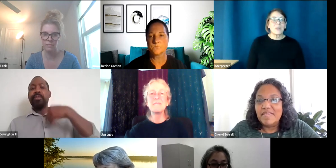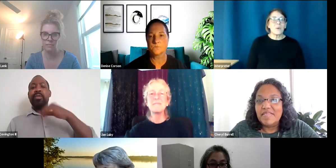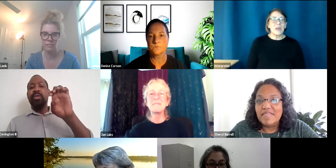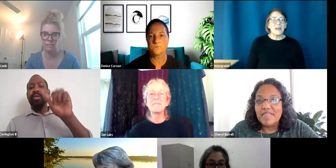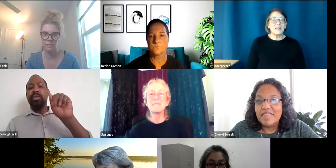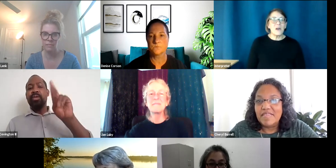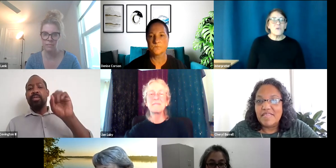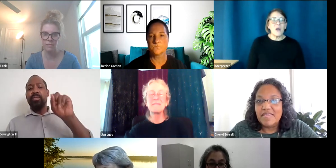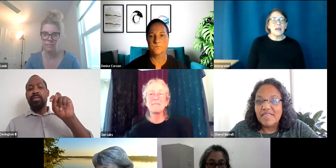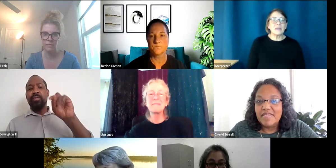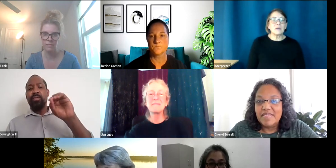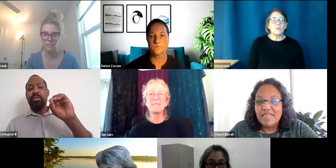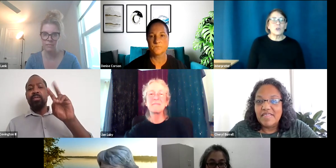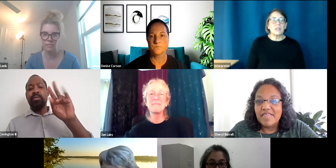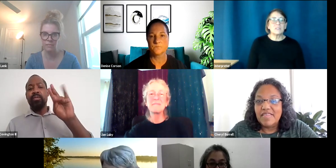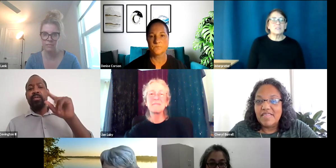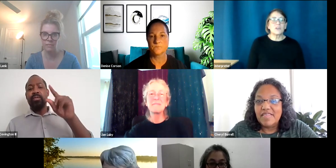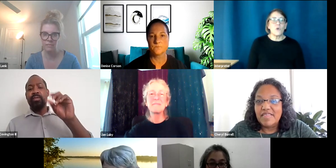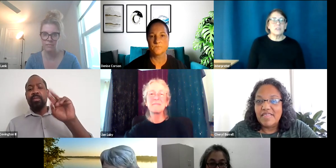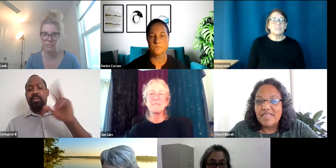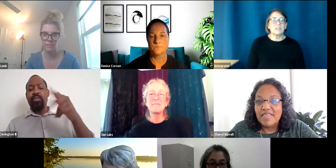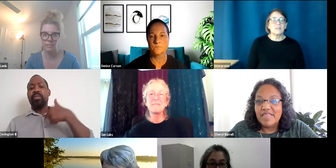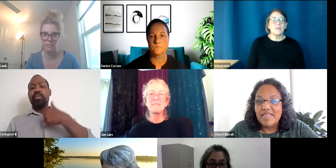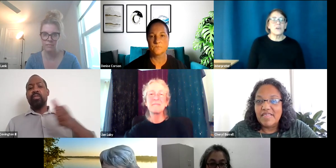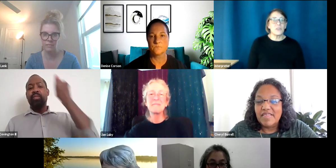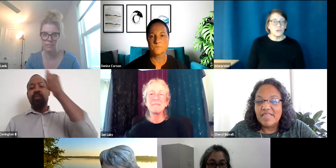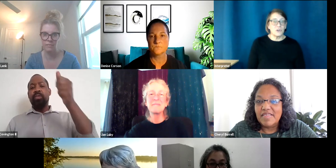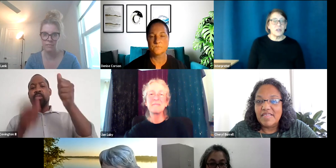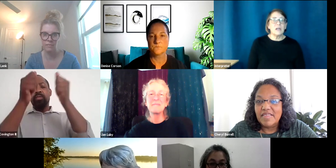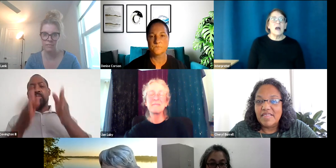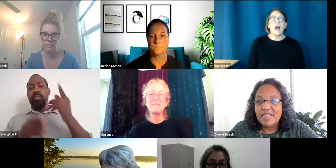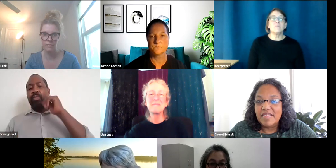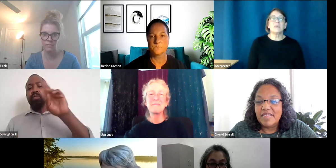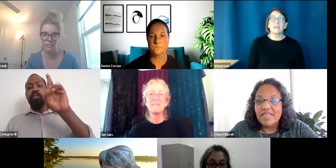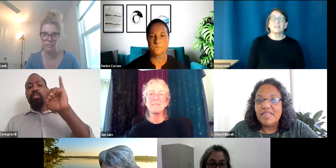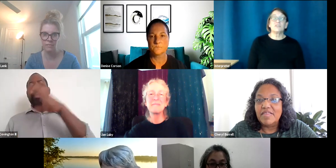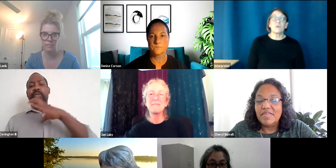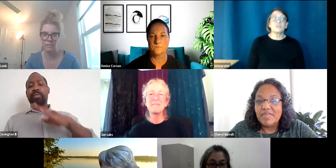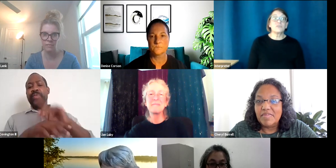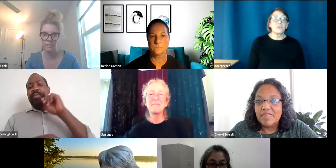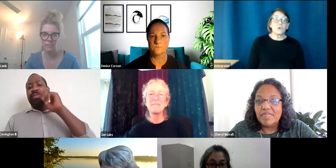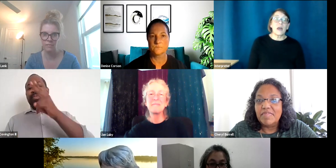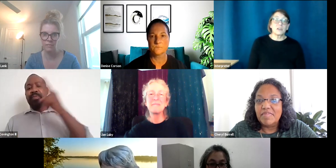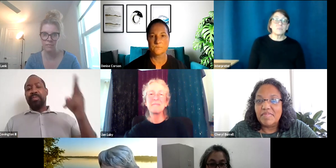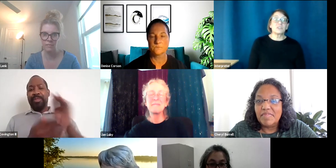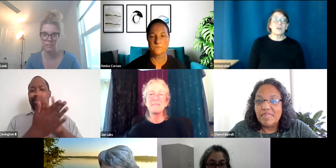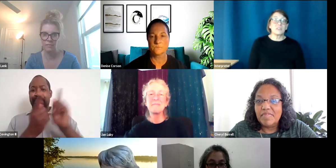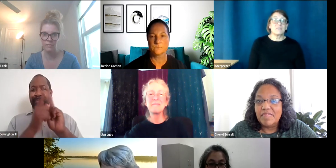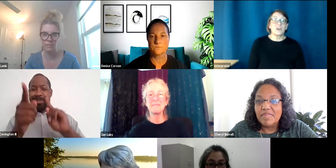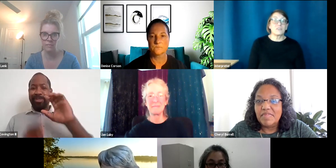Okay. Hello. I am Ernest Covington III. I'm the Executive Director for the Rhode Island Commission on the Deaf and Hard